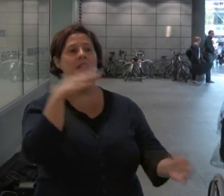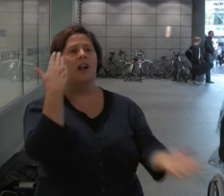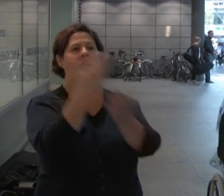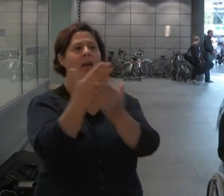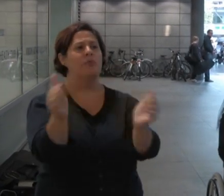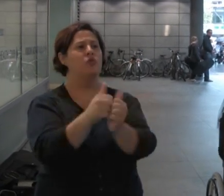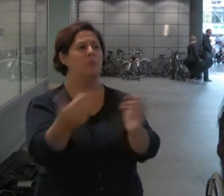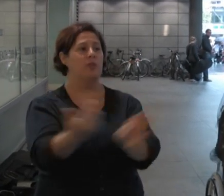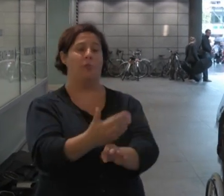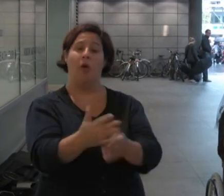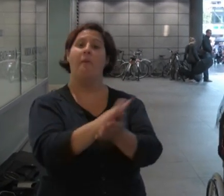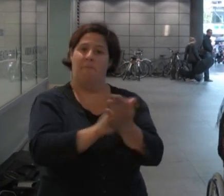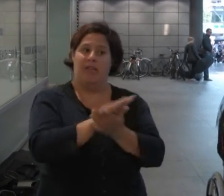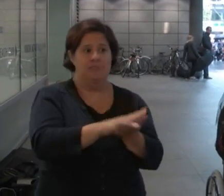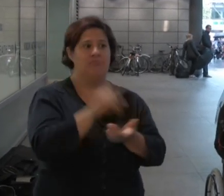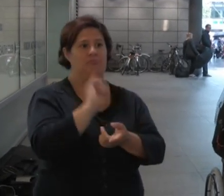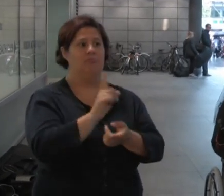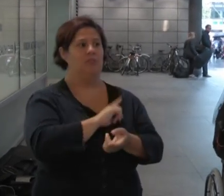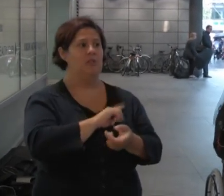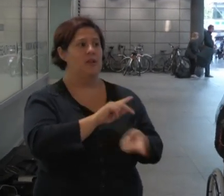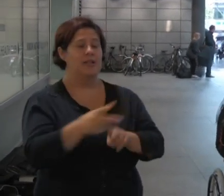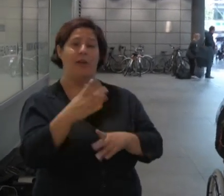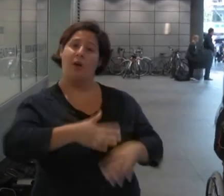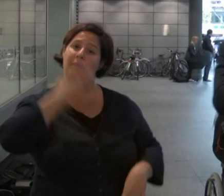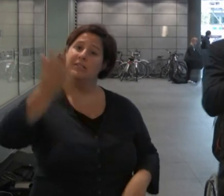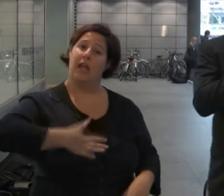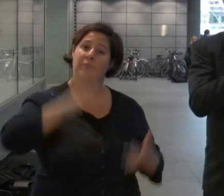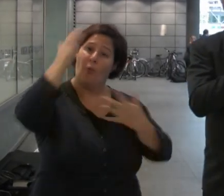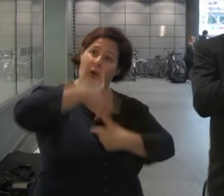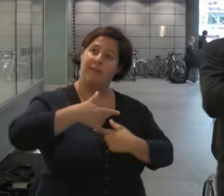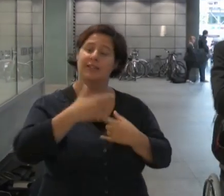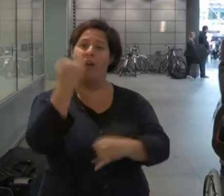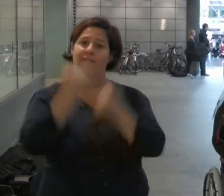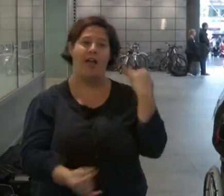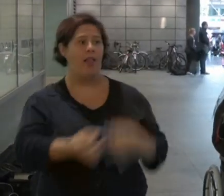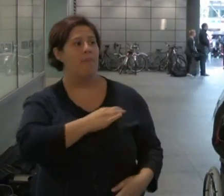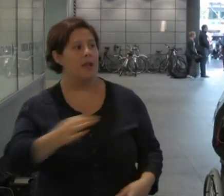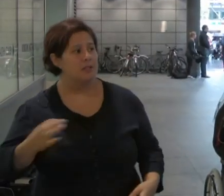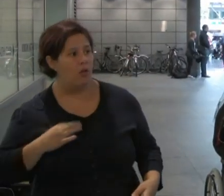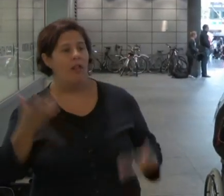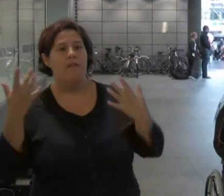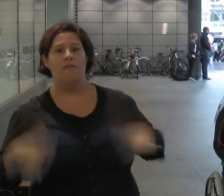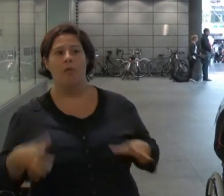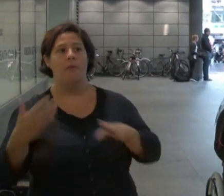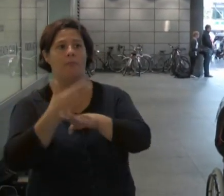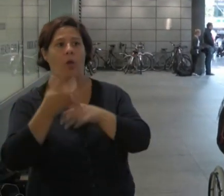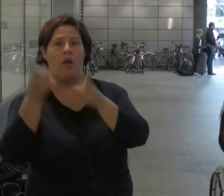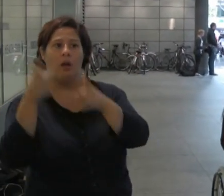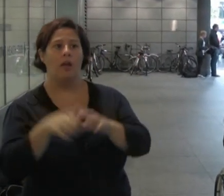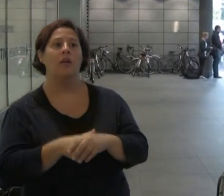to work brought on his death. He was very obsessed and worried that he would fail any medical given him by a potential employer.